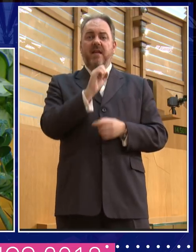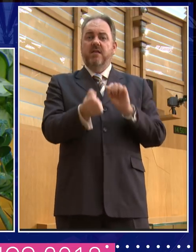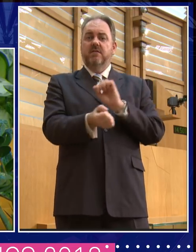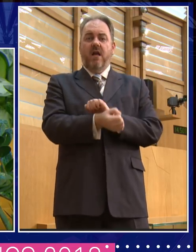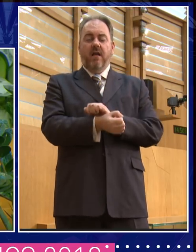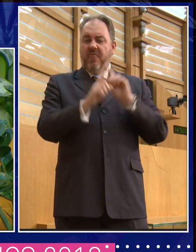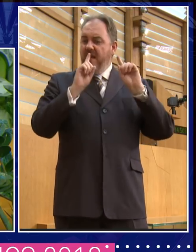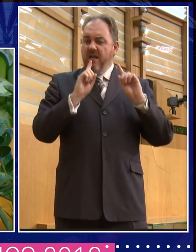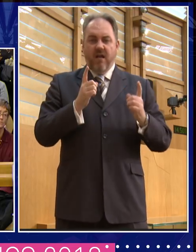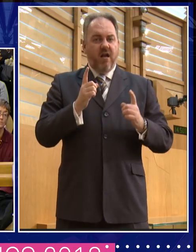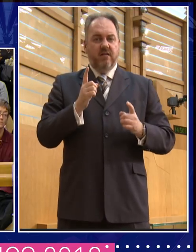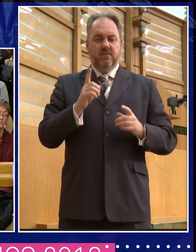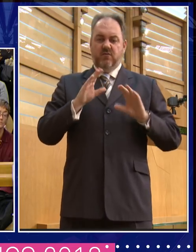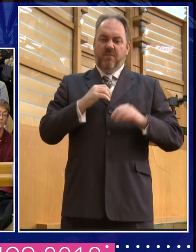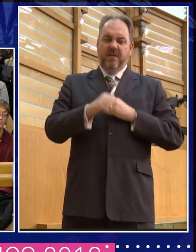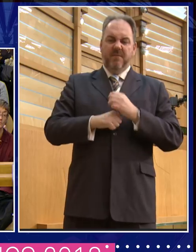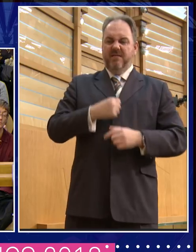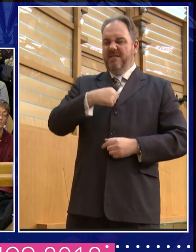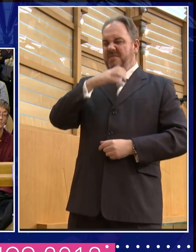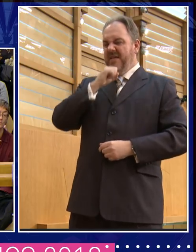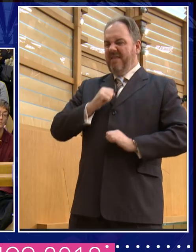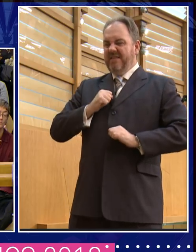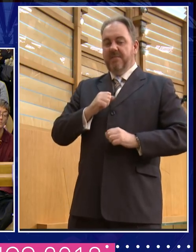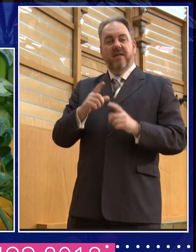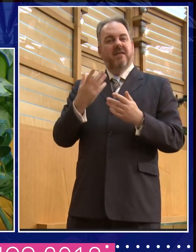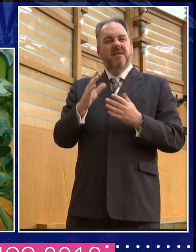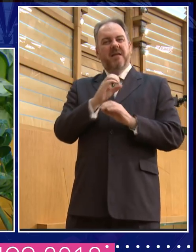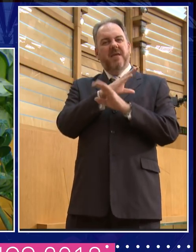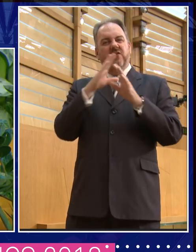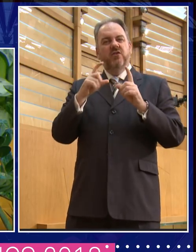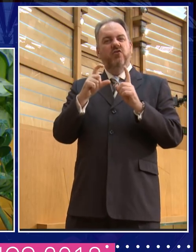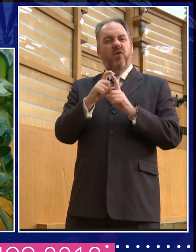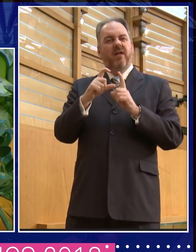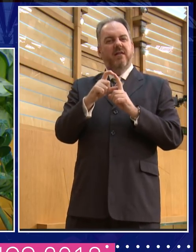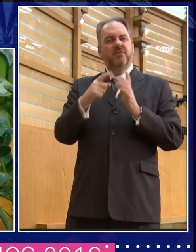really. I mean, I'd like to think that if Donald Trump could think very hard, he wouldn't like to be Donald Trump.